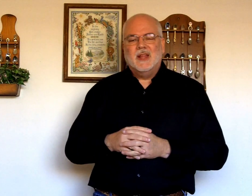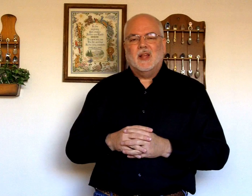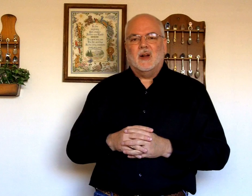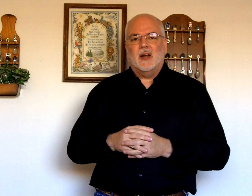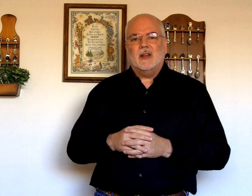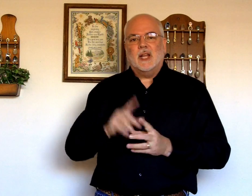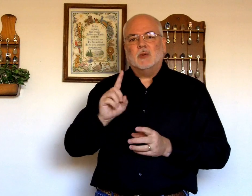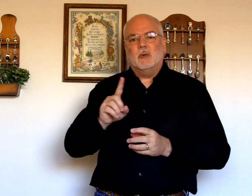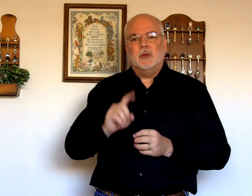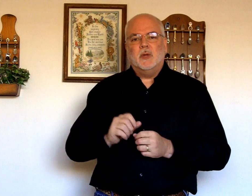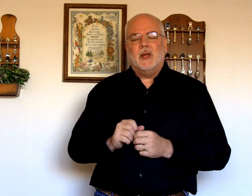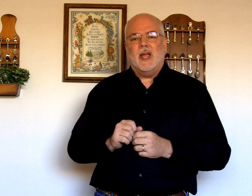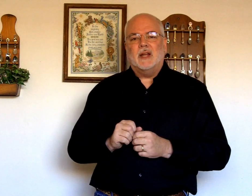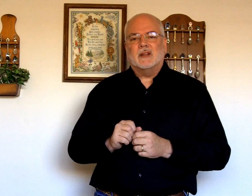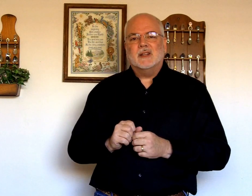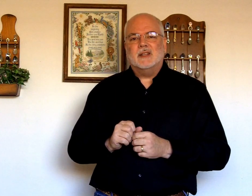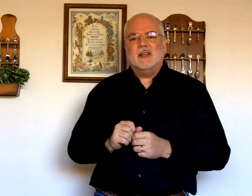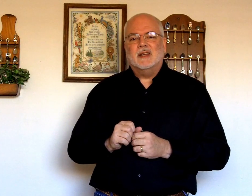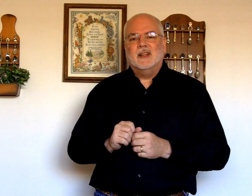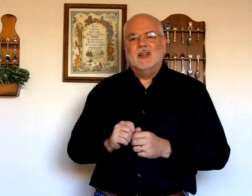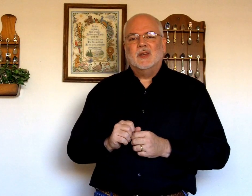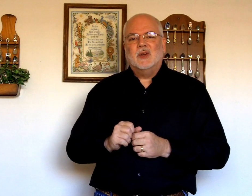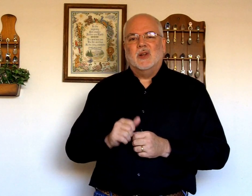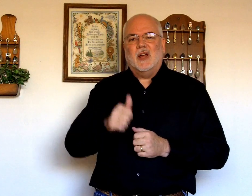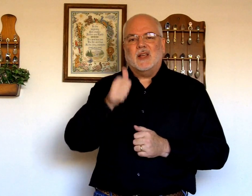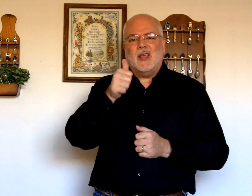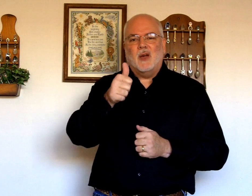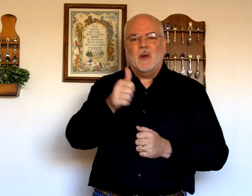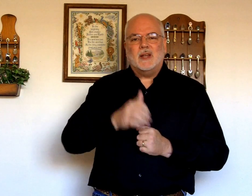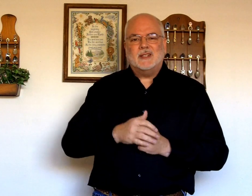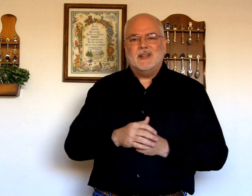all right that's what we'll be doing at LTC good luck can't wait to see you